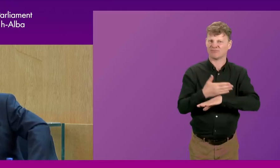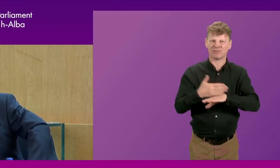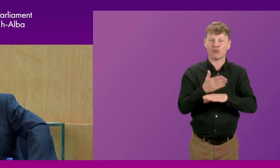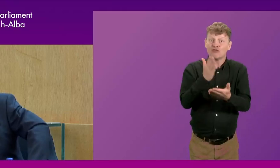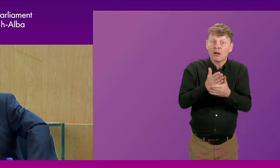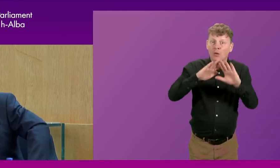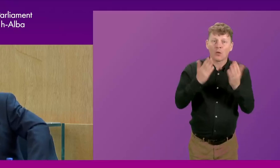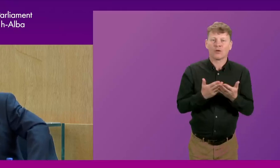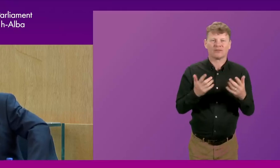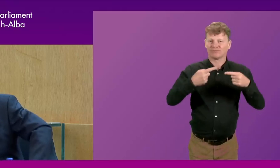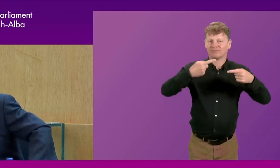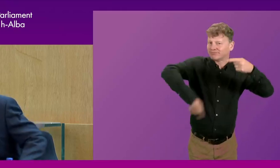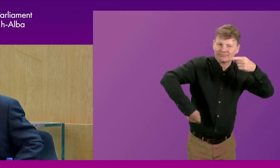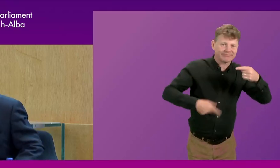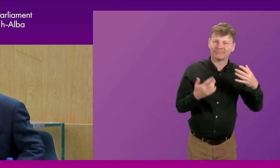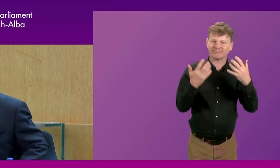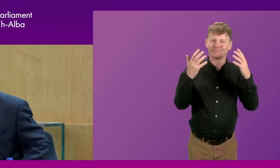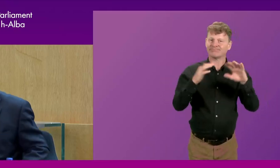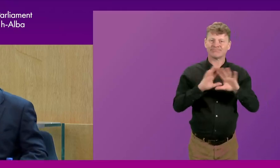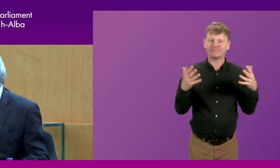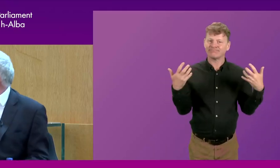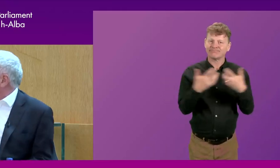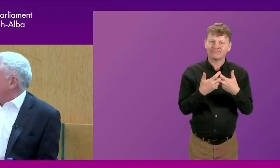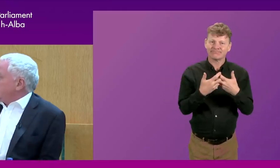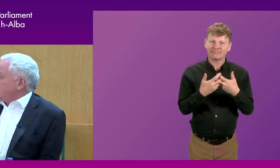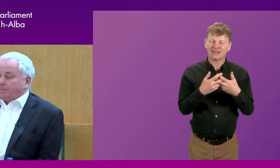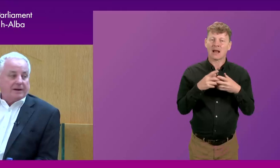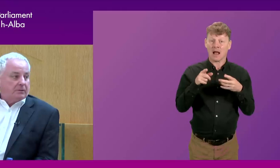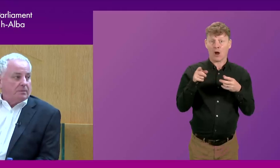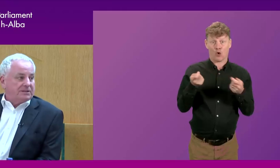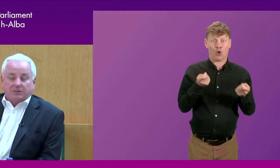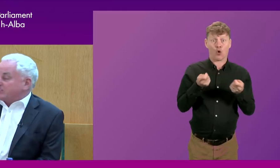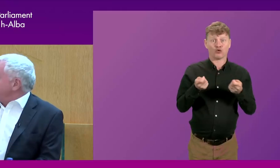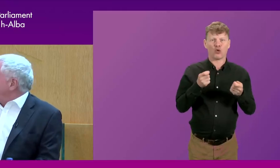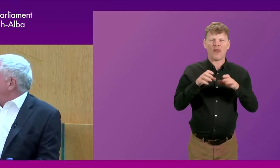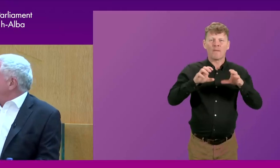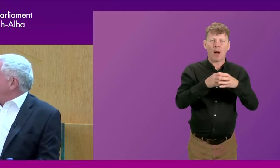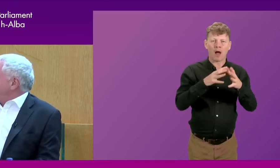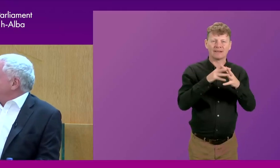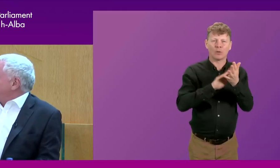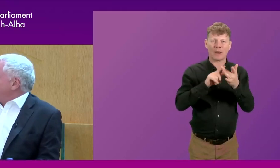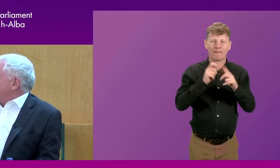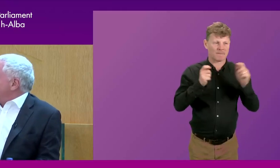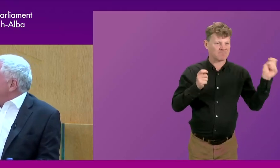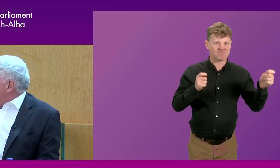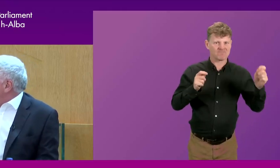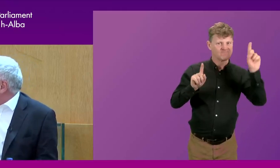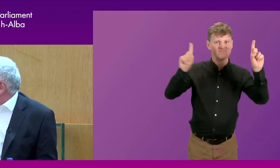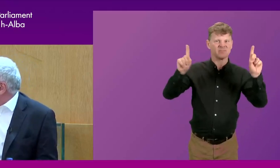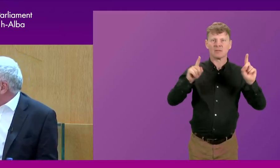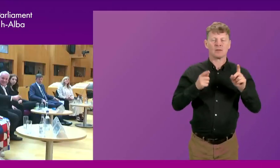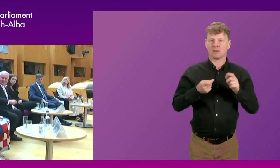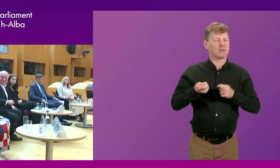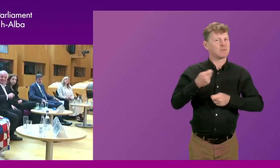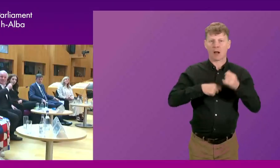exacerbate this problem of the control of the party whips. They were designed to beat the